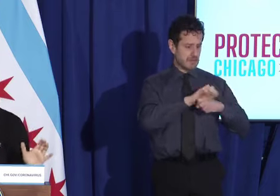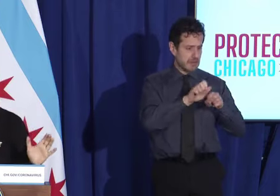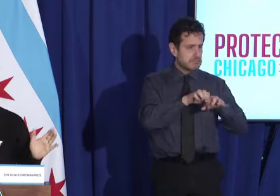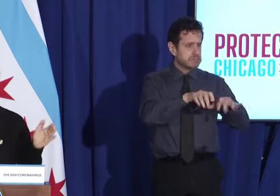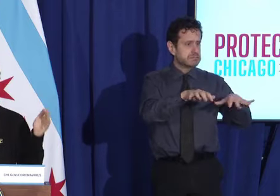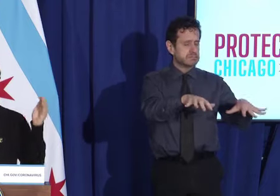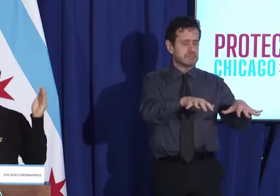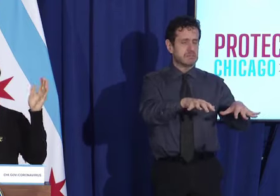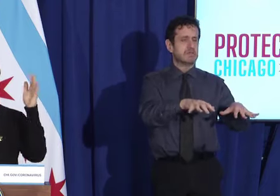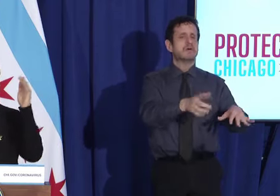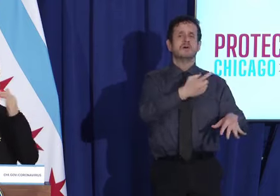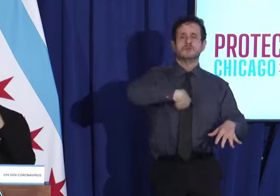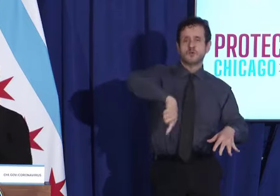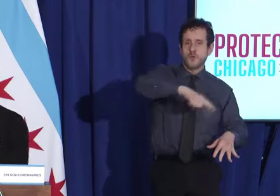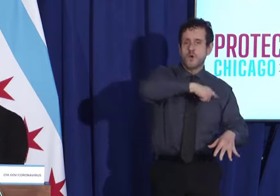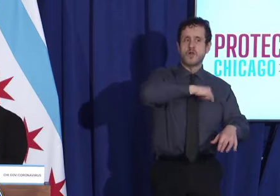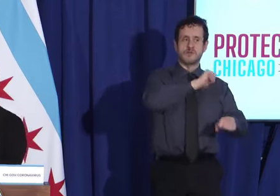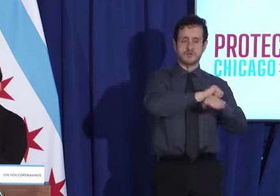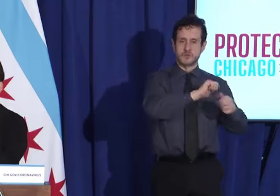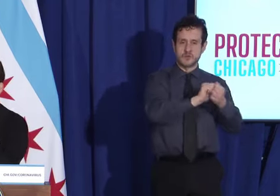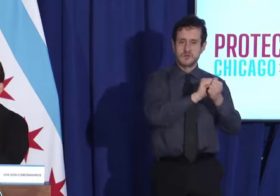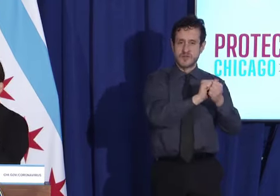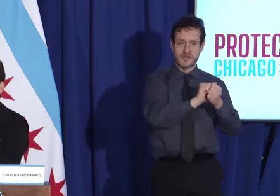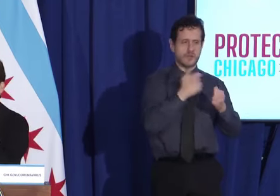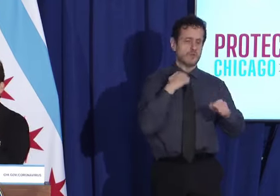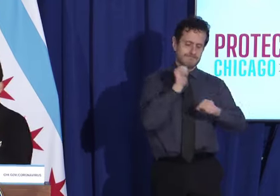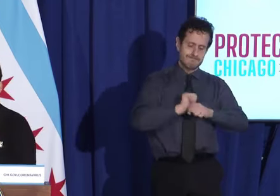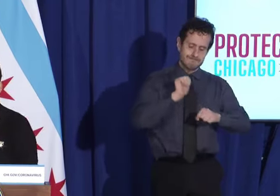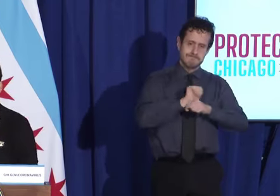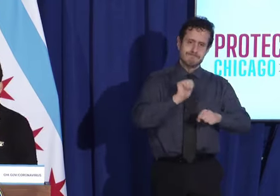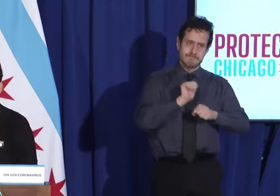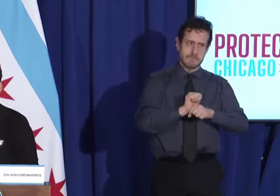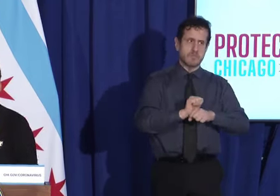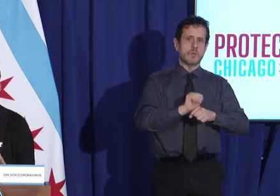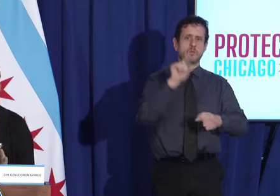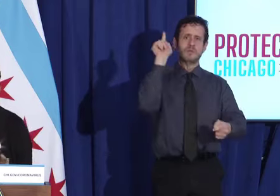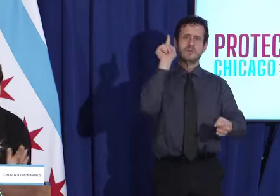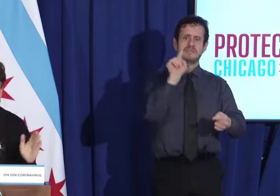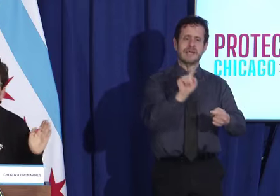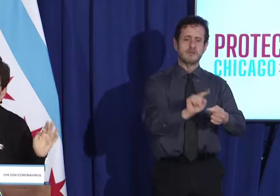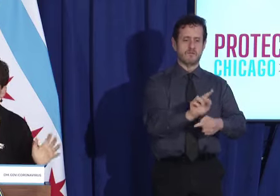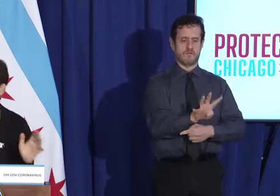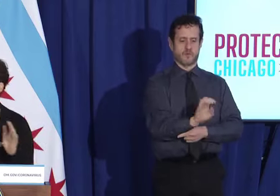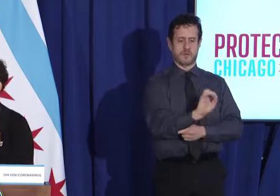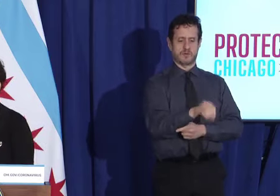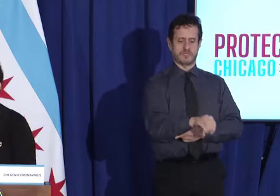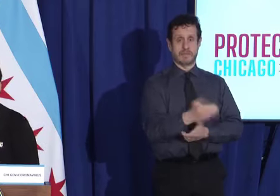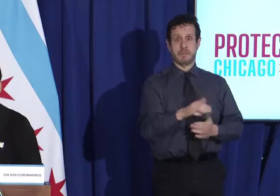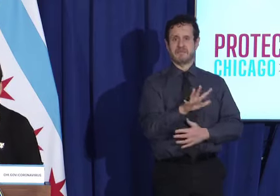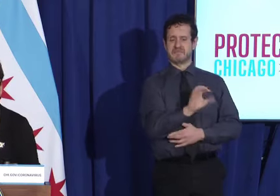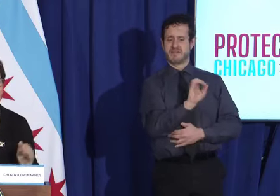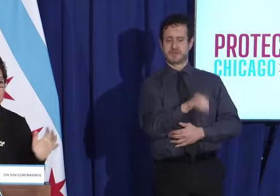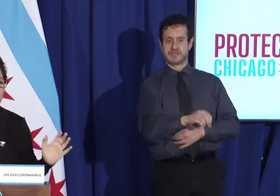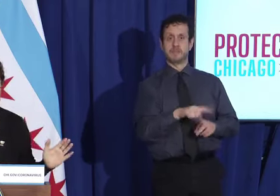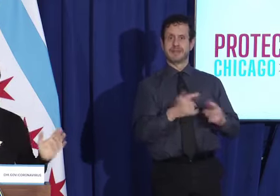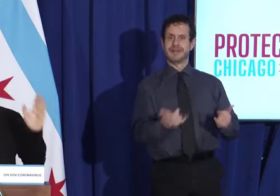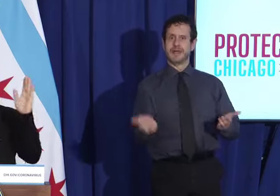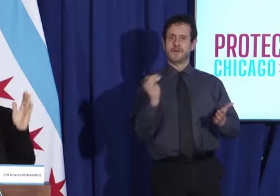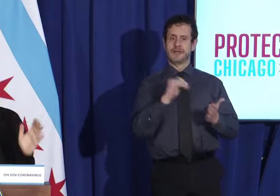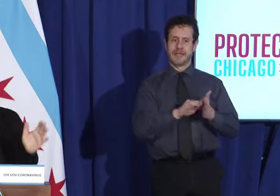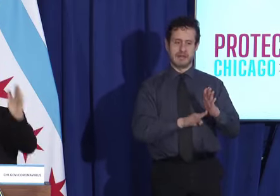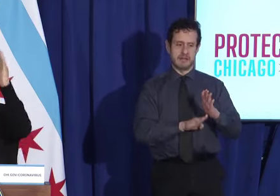comprehensive approach, we were down to four or 5%. And now we're again, like the mayor mentioned,